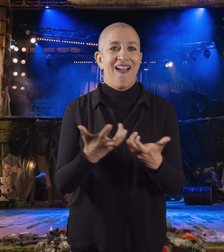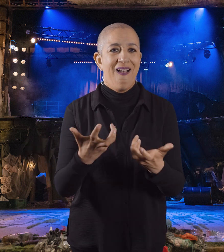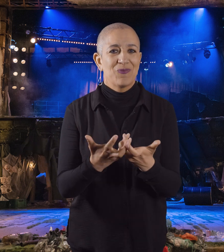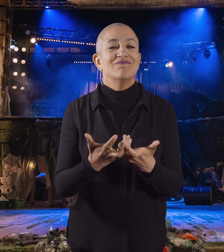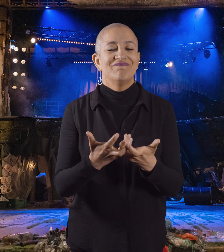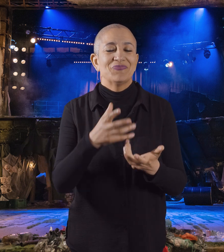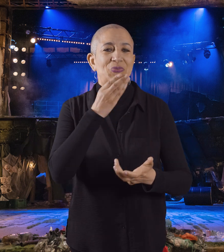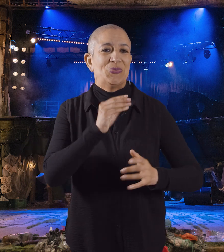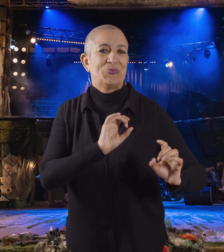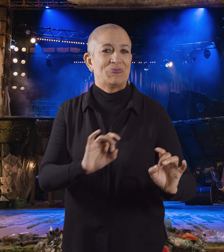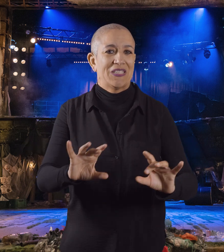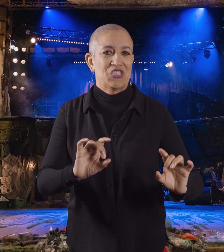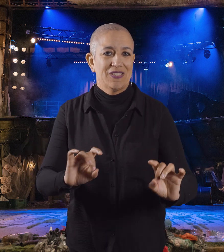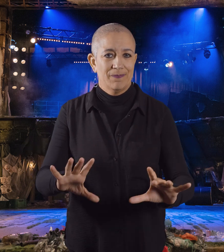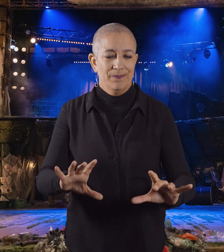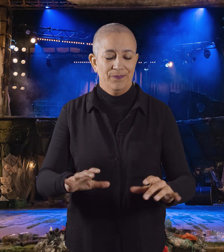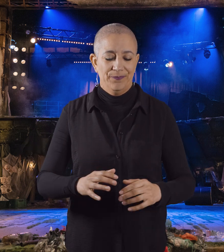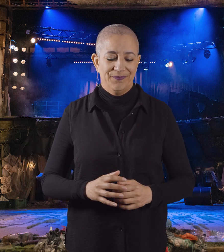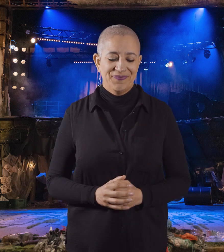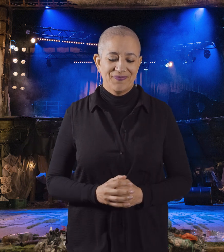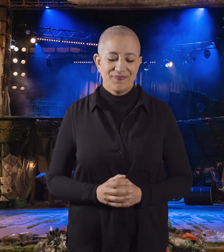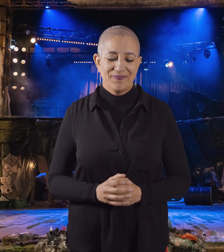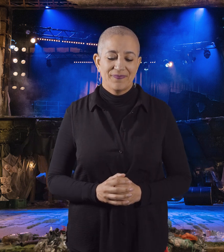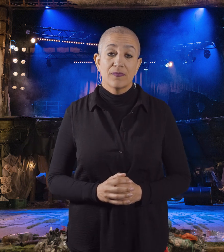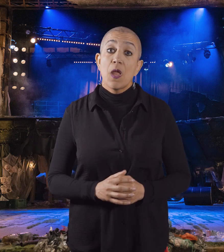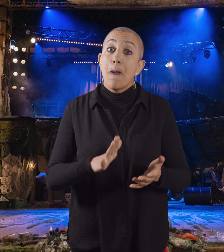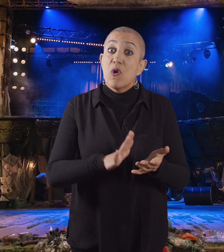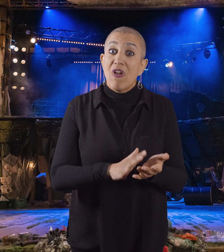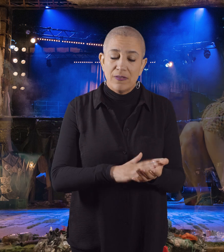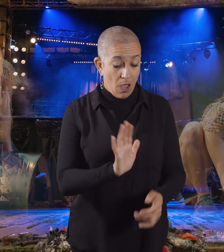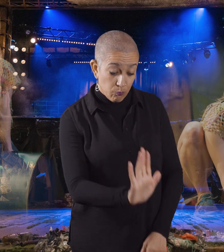Miranda has grown up without seeing any other human being except her mother.